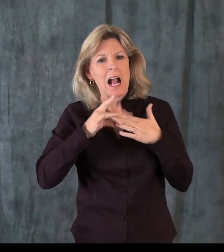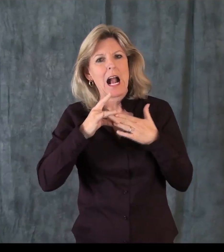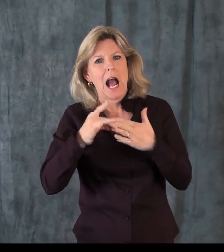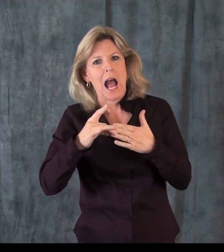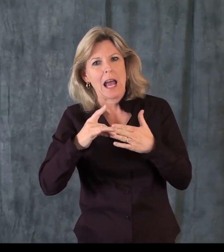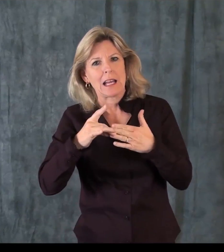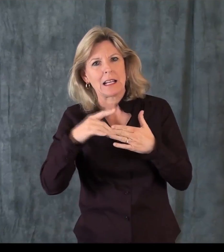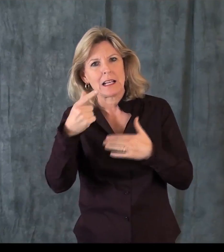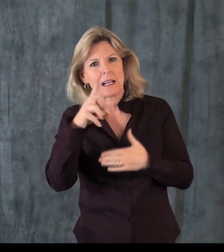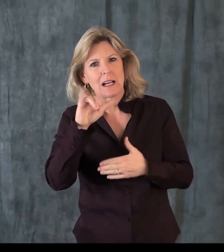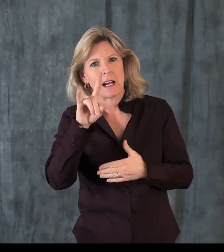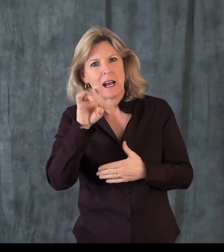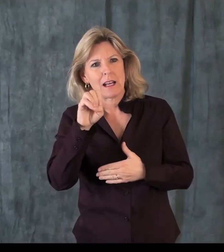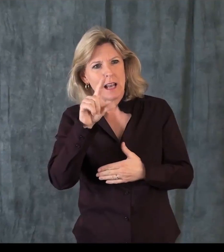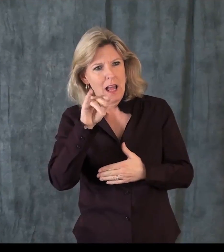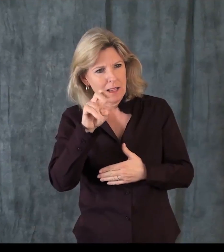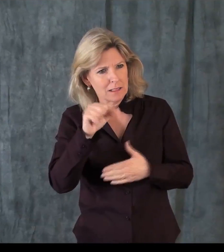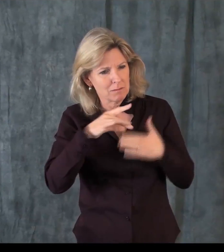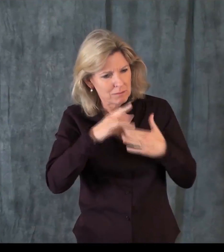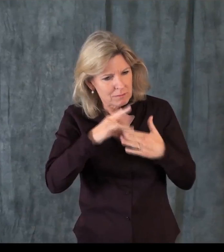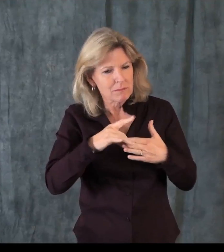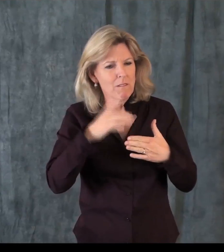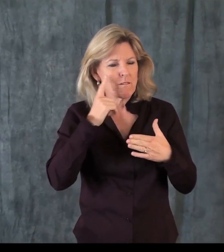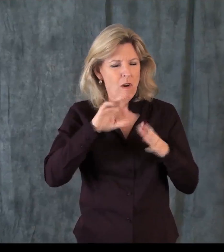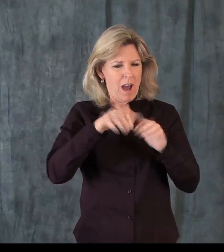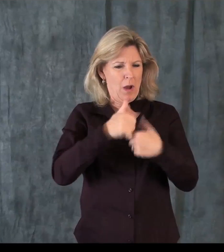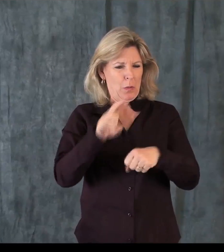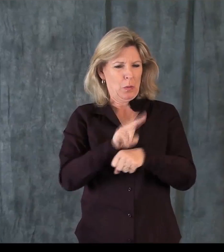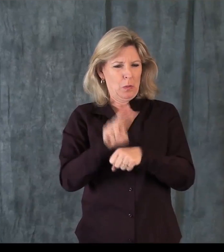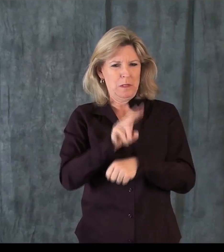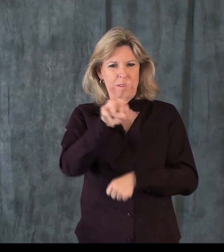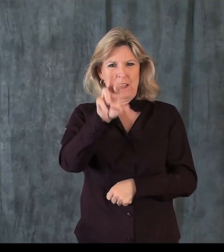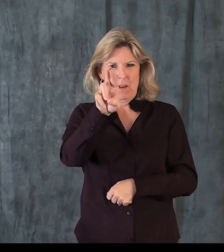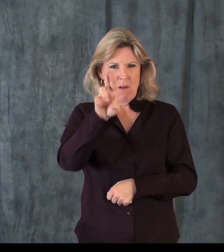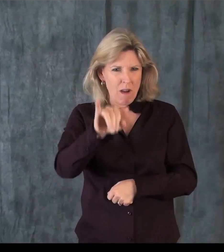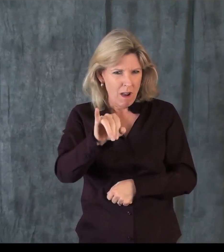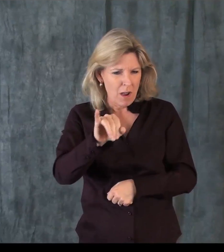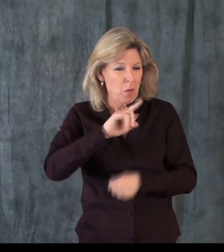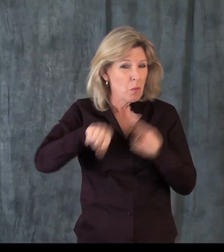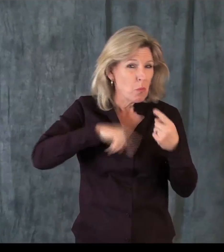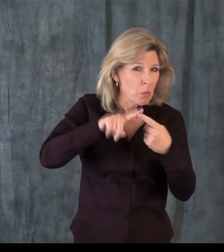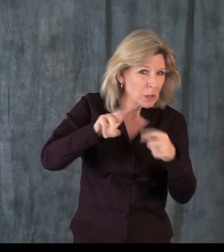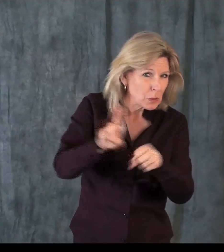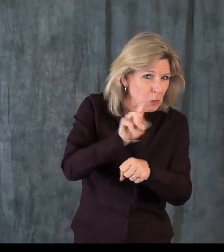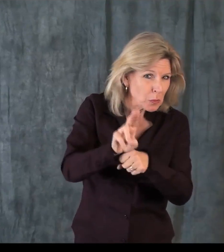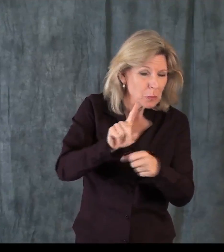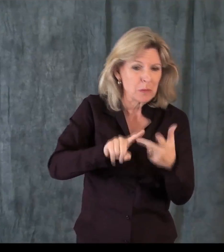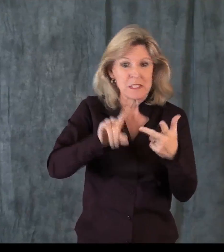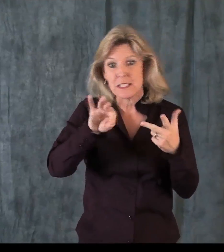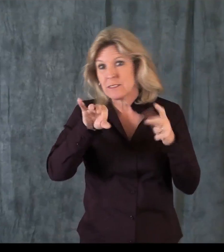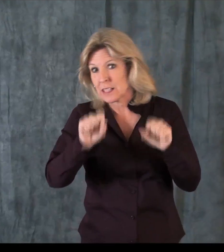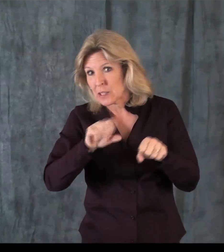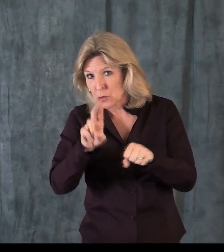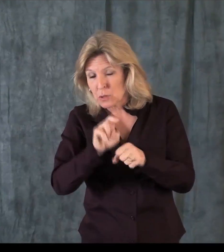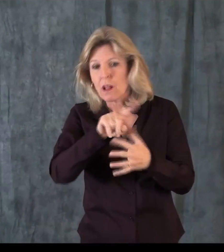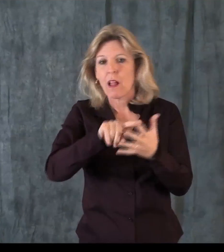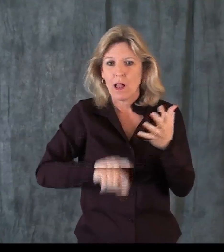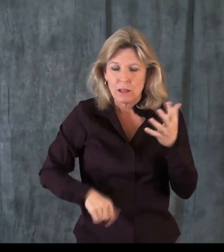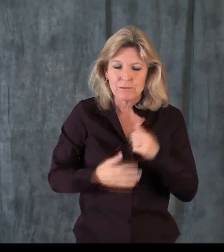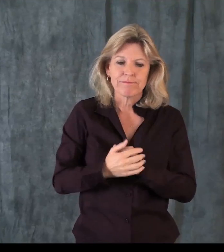our group to come up with a set of guidelines. Guidelines in terms of how VRI services can be used, when they might be